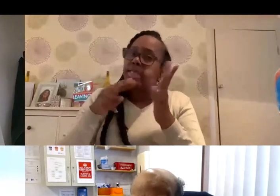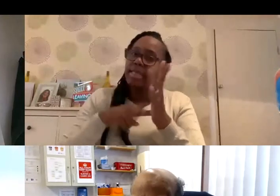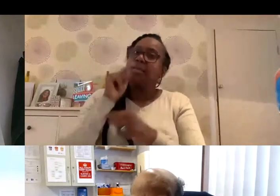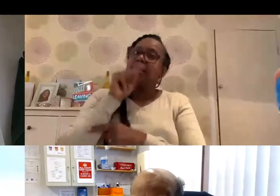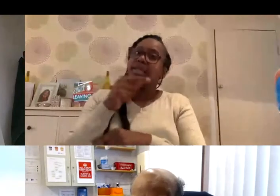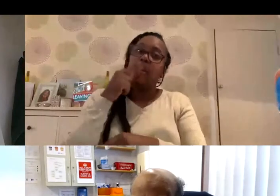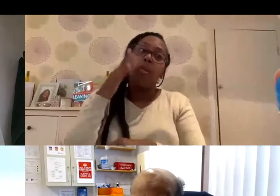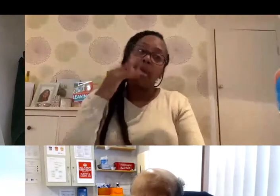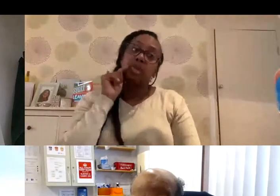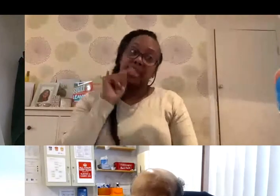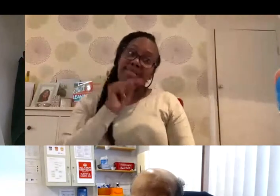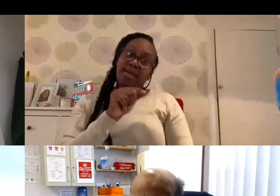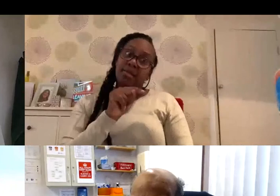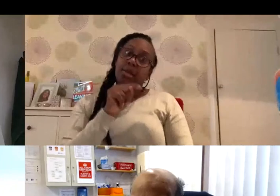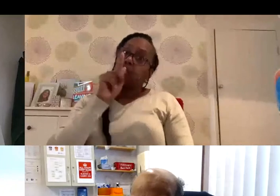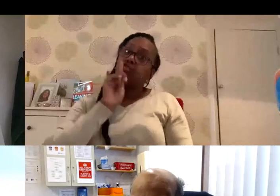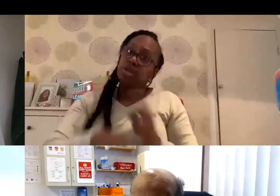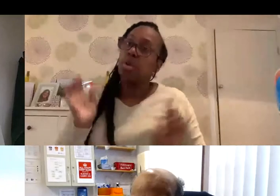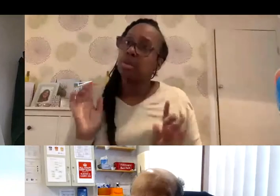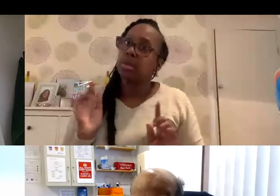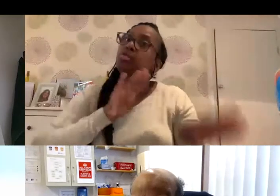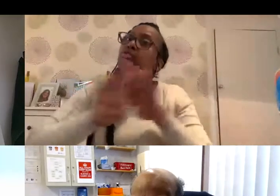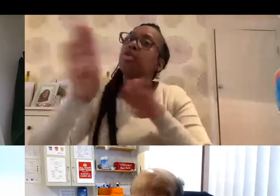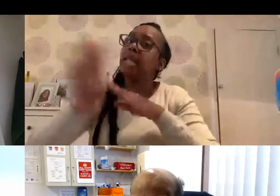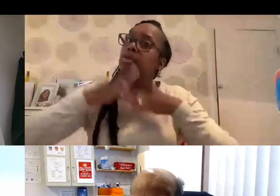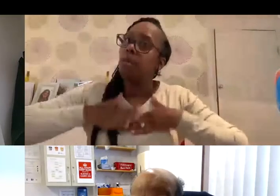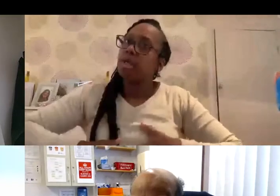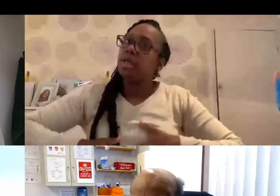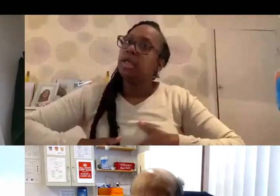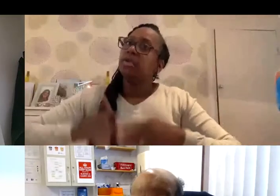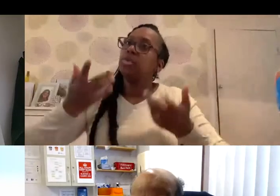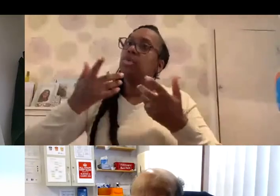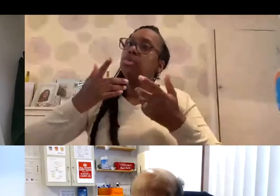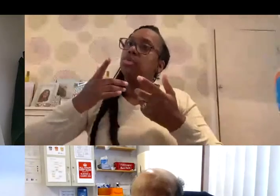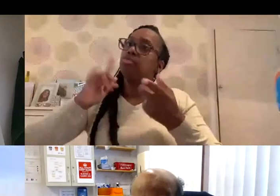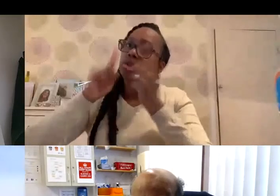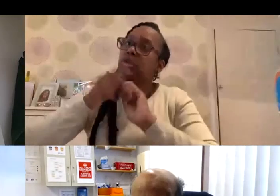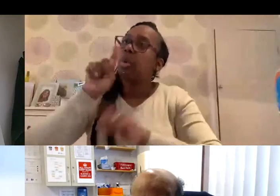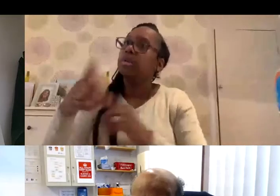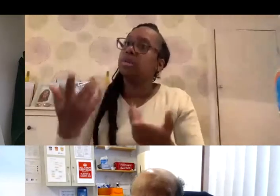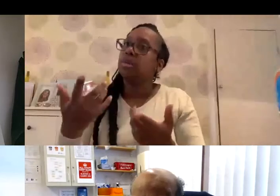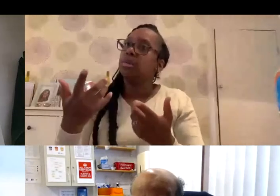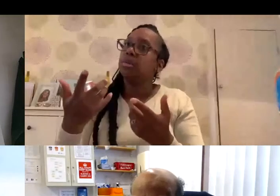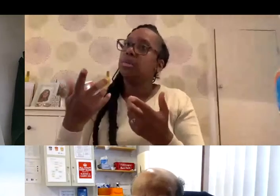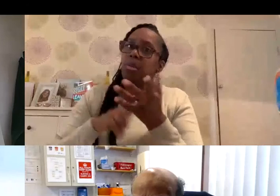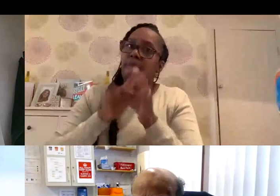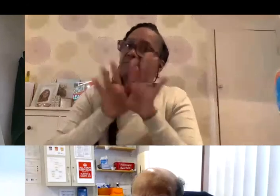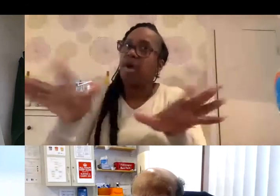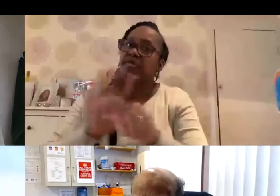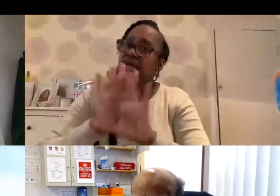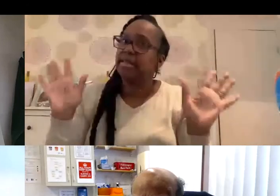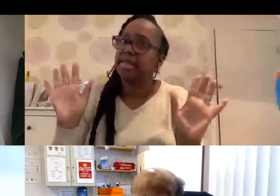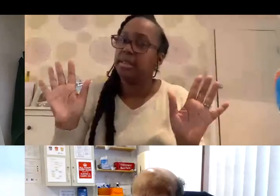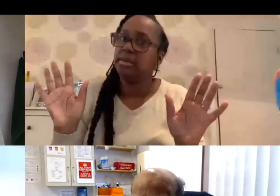look, when you see that spike, this is what you do. It's training your body to deal with the virus when it sees it. That's all that it is. Thank